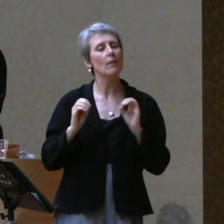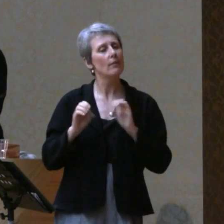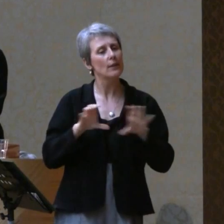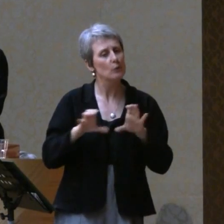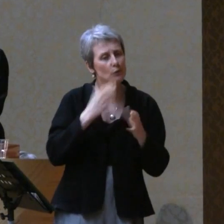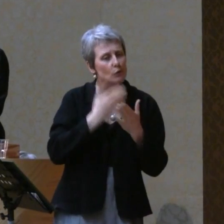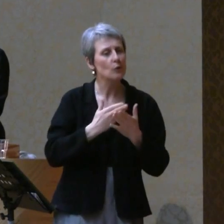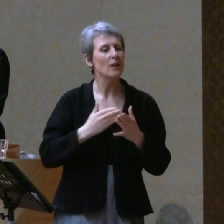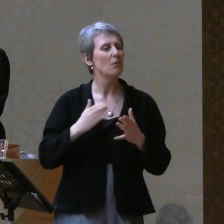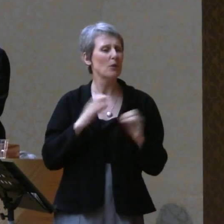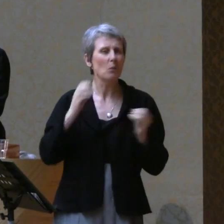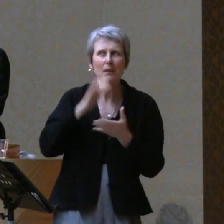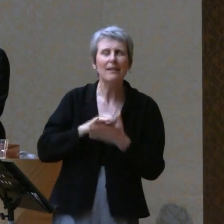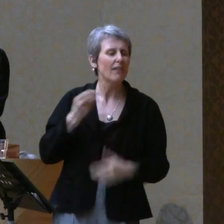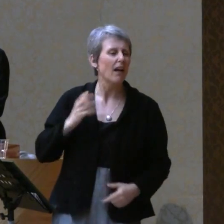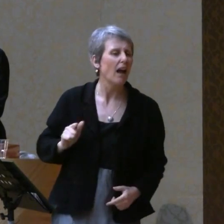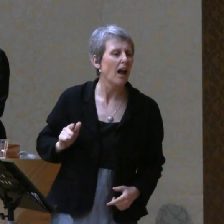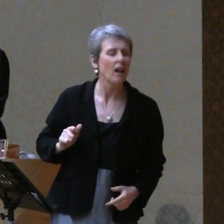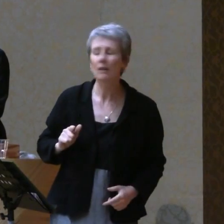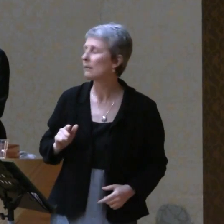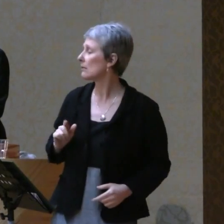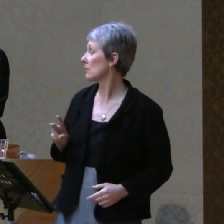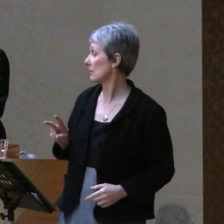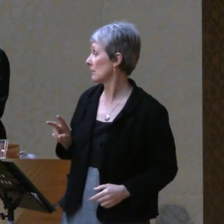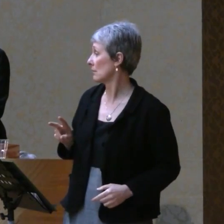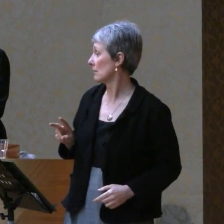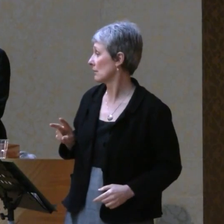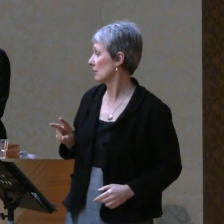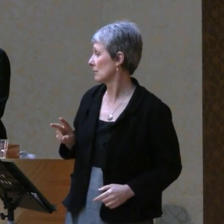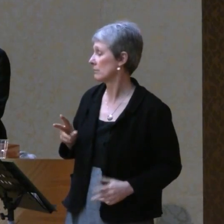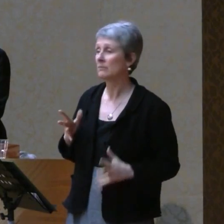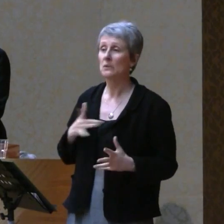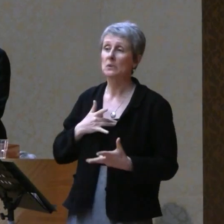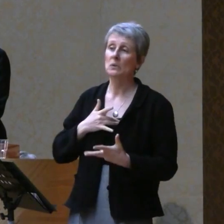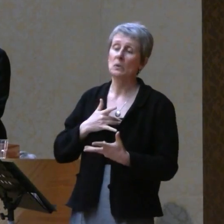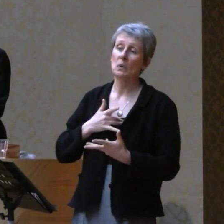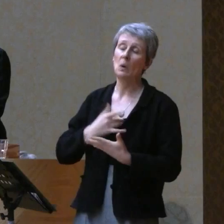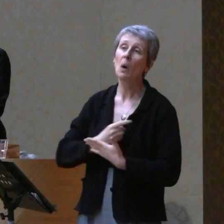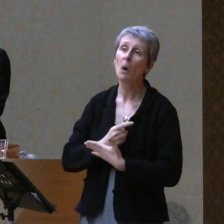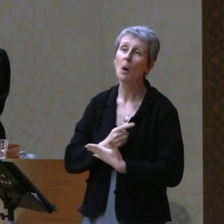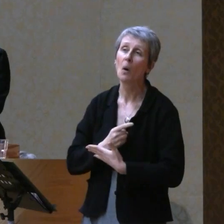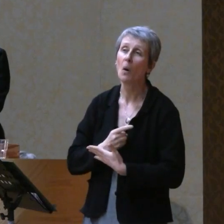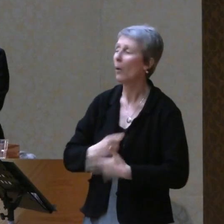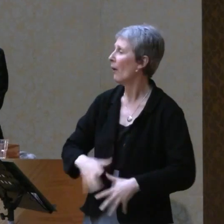My breathing stopped. That's not where I thought the conversation was going.